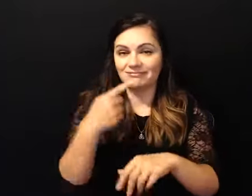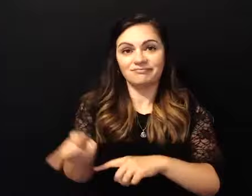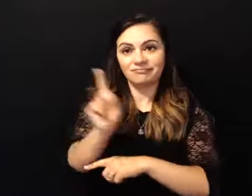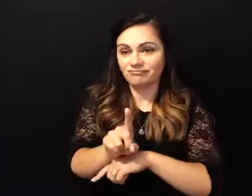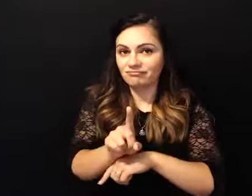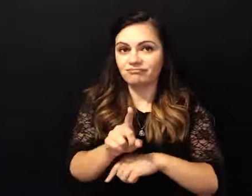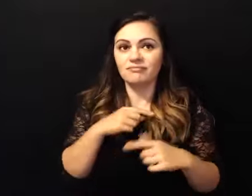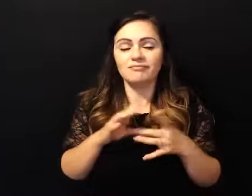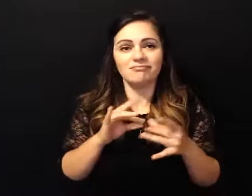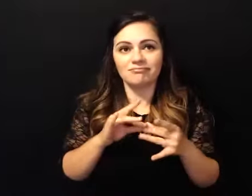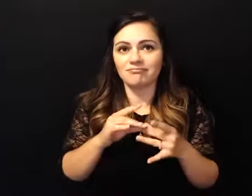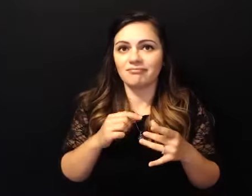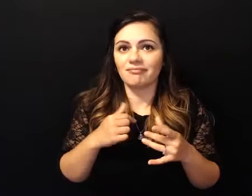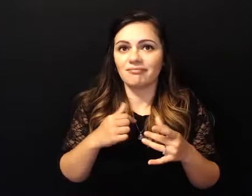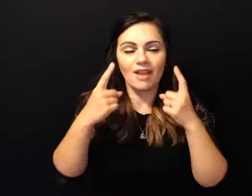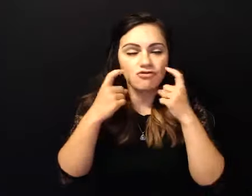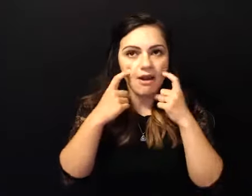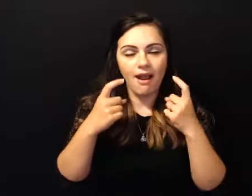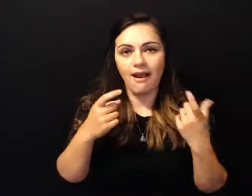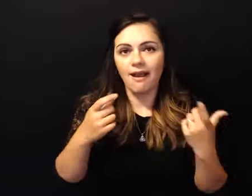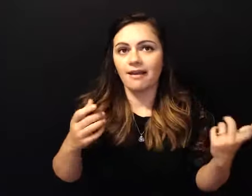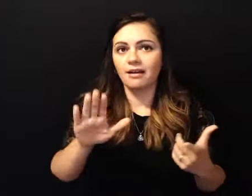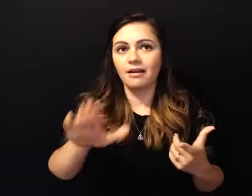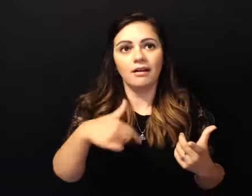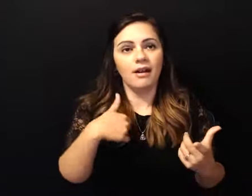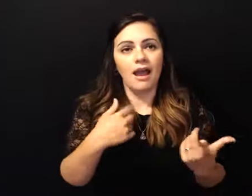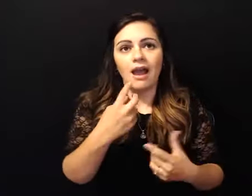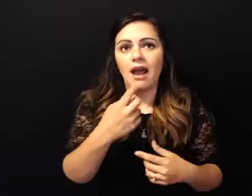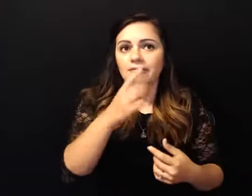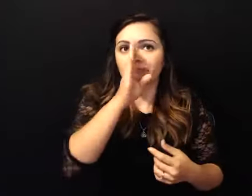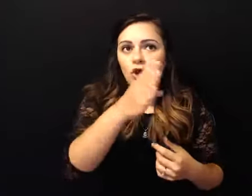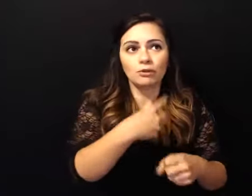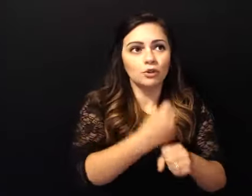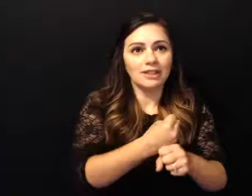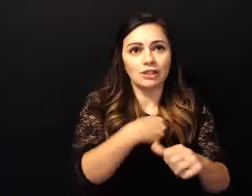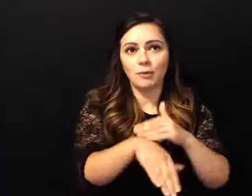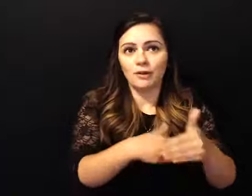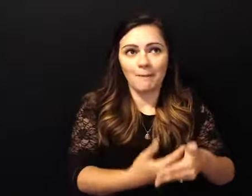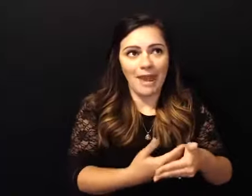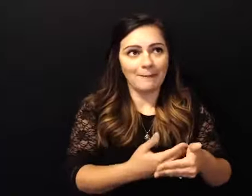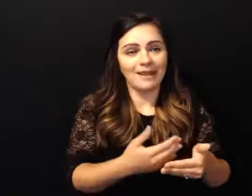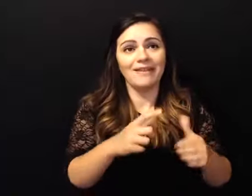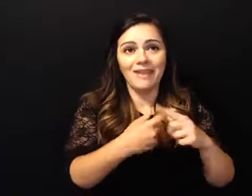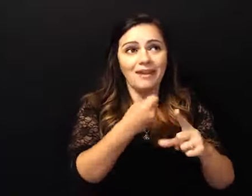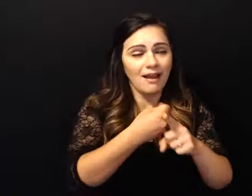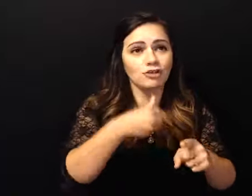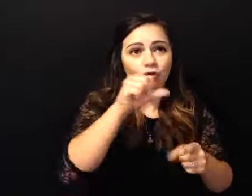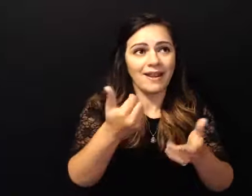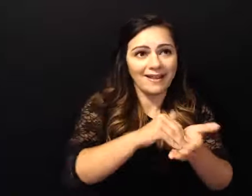lead and say you know i've been sober two years had a baby drink been sober two years had a baby drink and i'm two years sober and i'm and i'm pregnant and i'm crying you guys